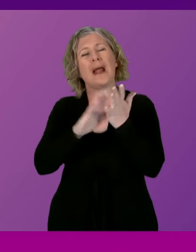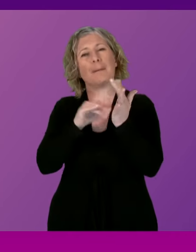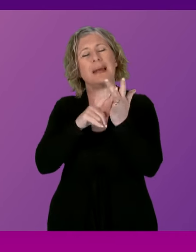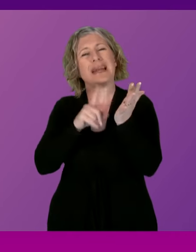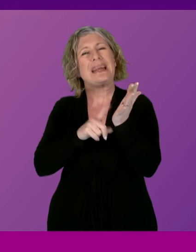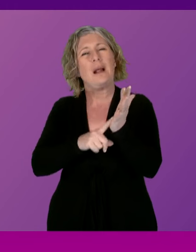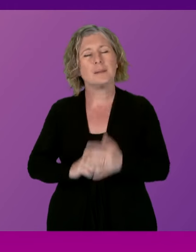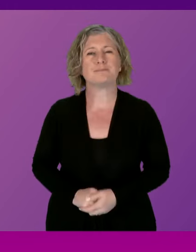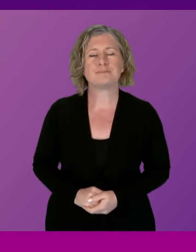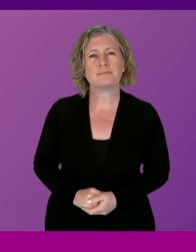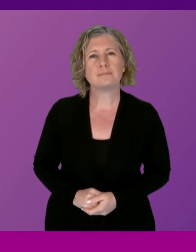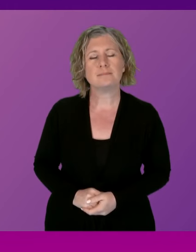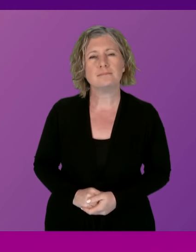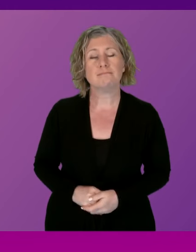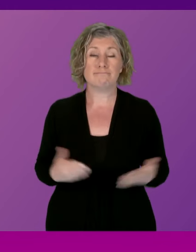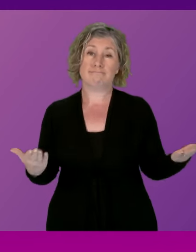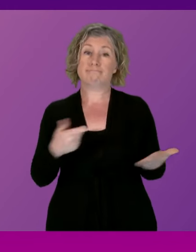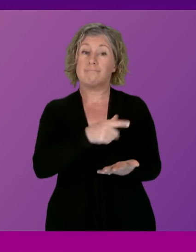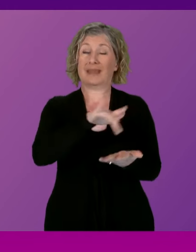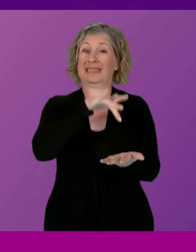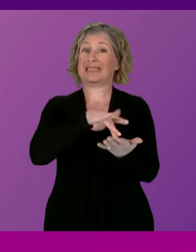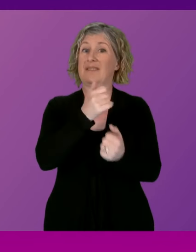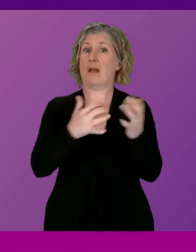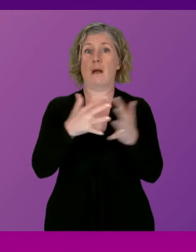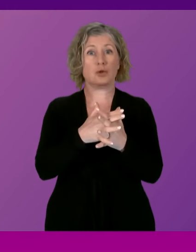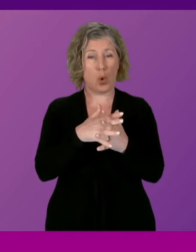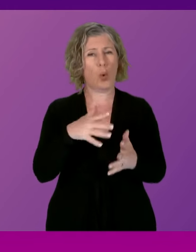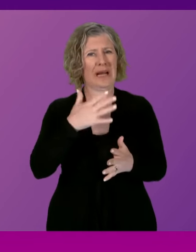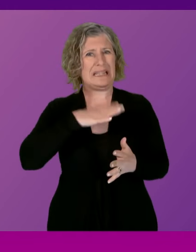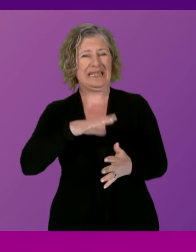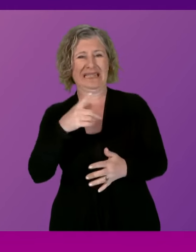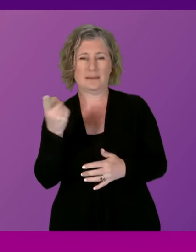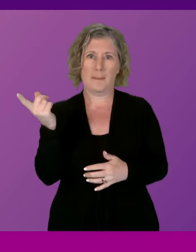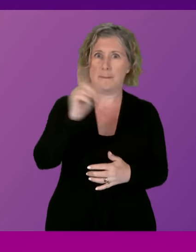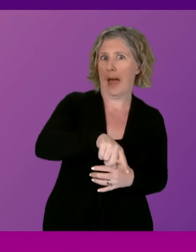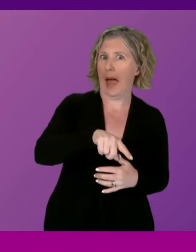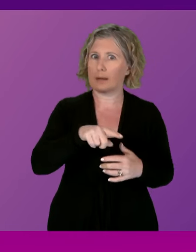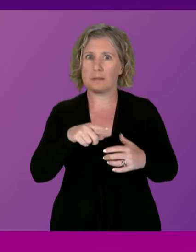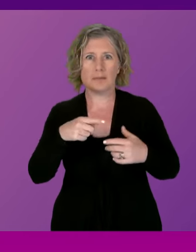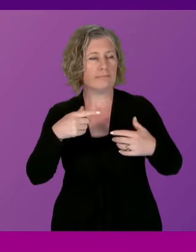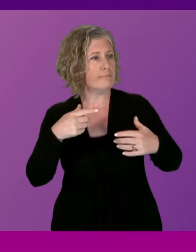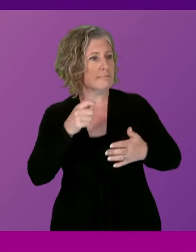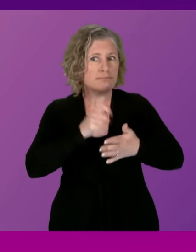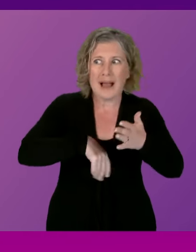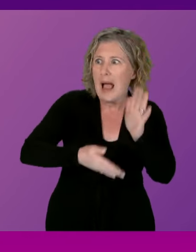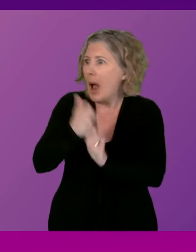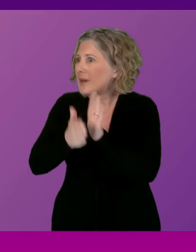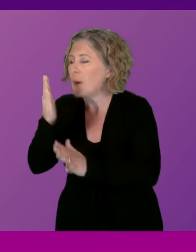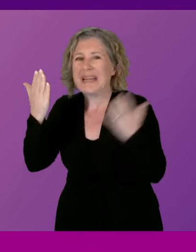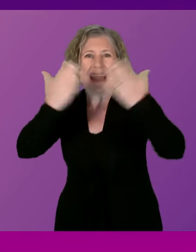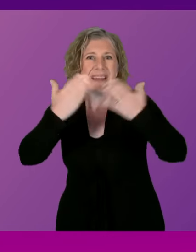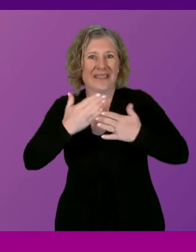The City of Glasgow desperately needs people to return to the night-time economy as the most locked-down city in the UK. And taxis are key